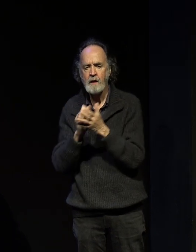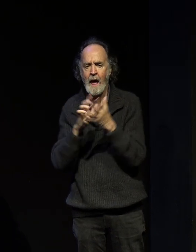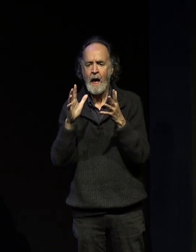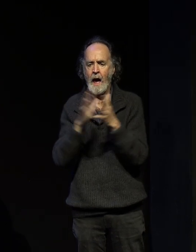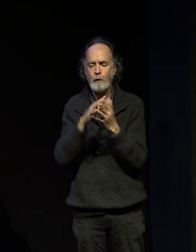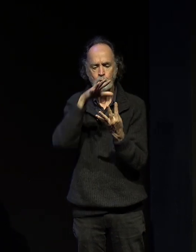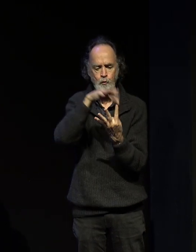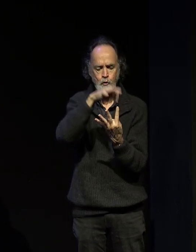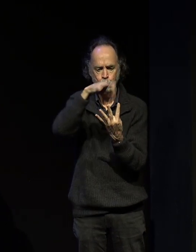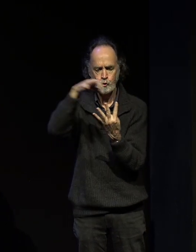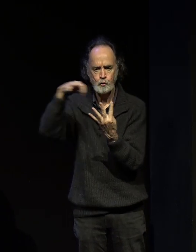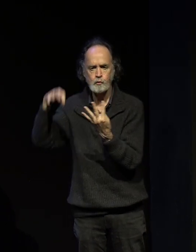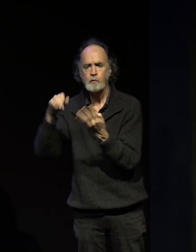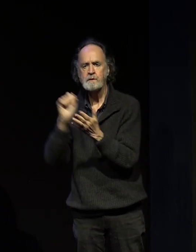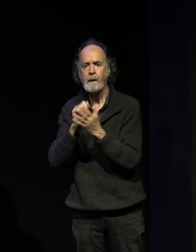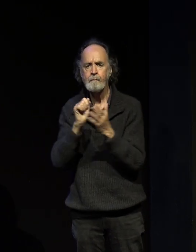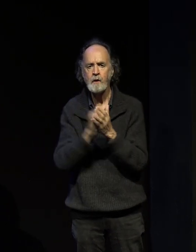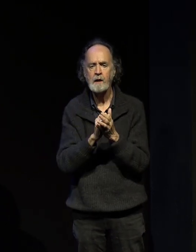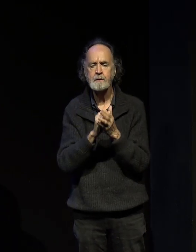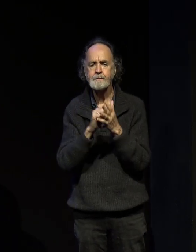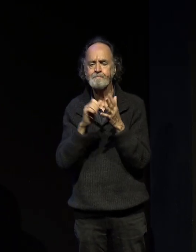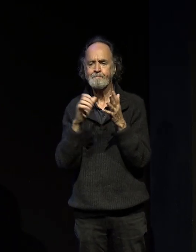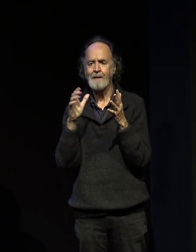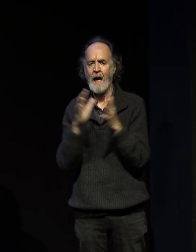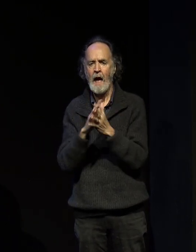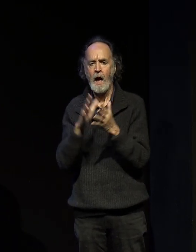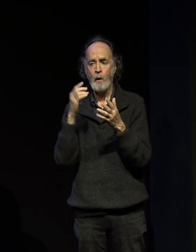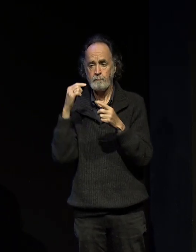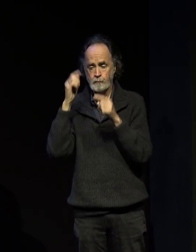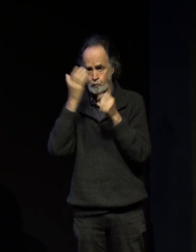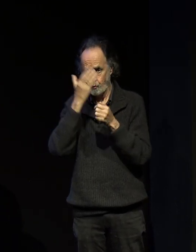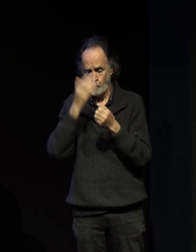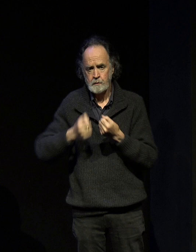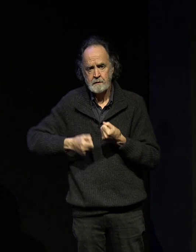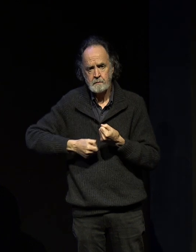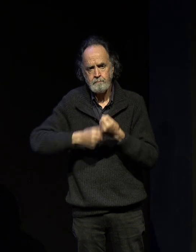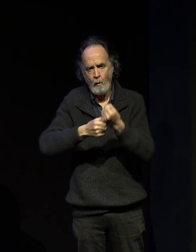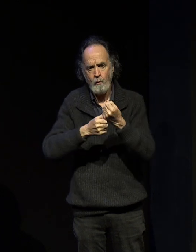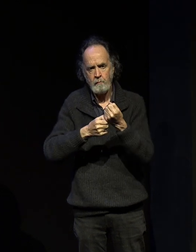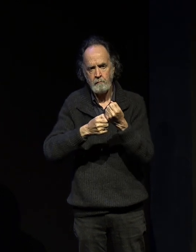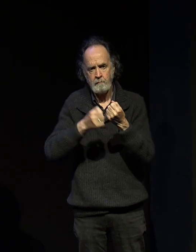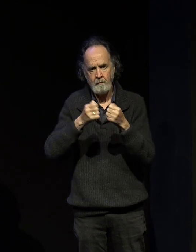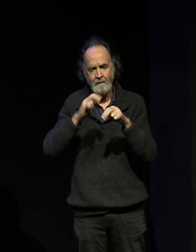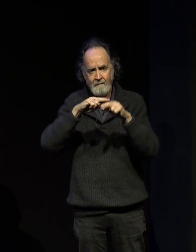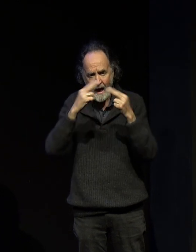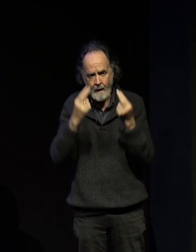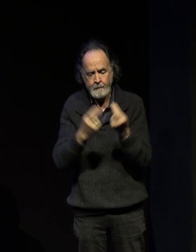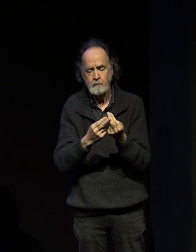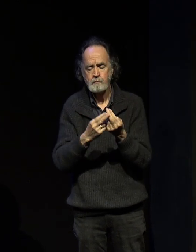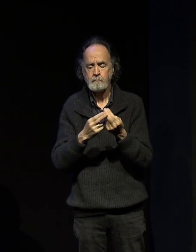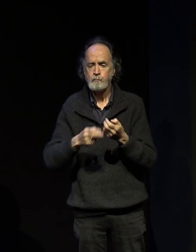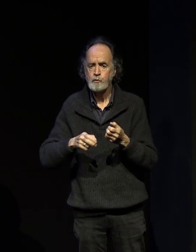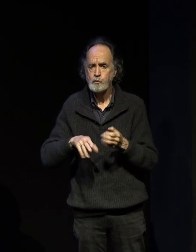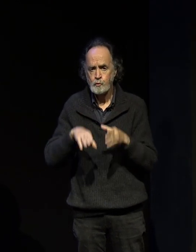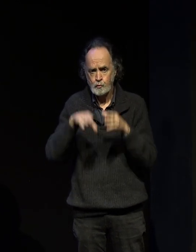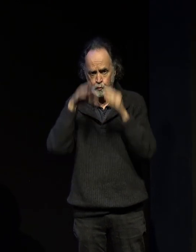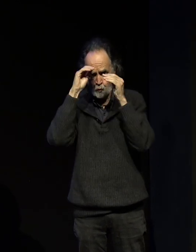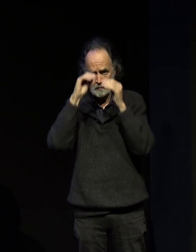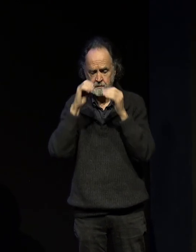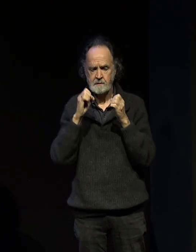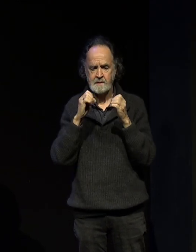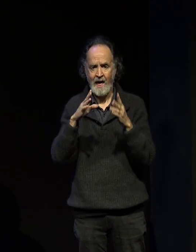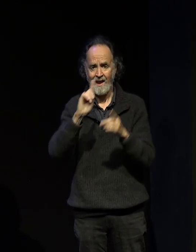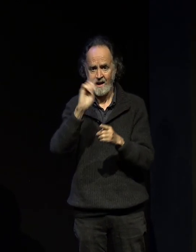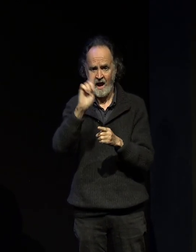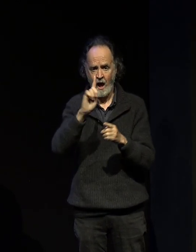excuse me excuse how we support families and students right through that process commencing now and right through